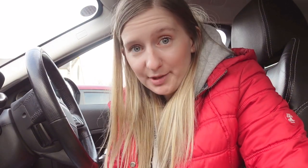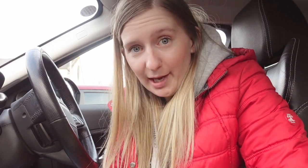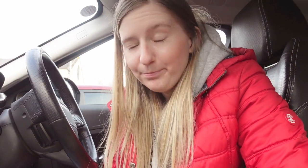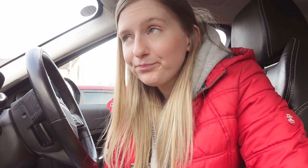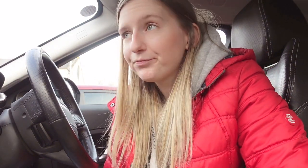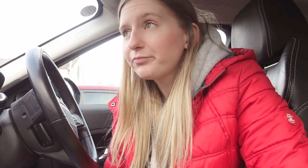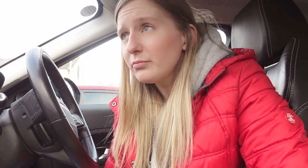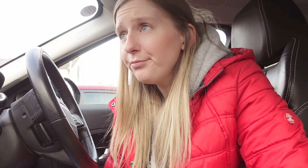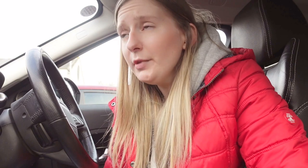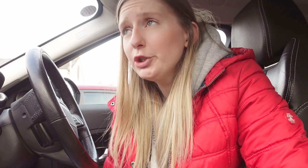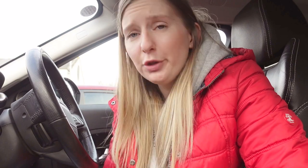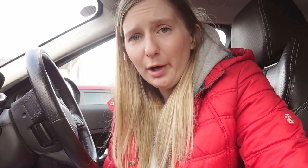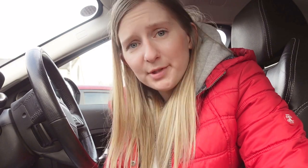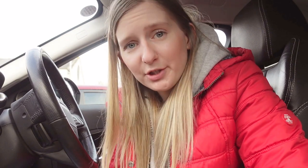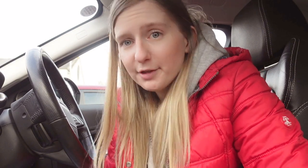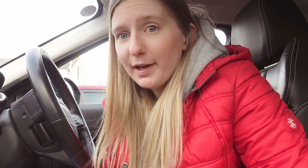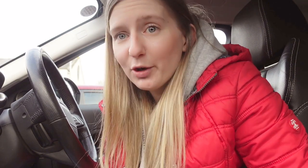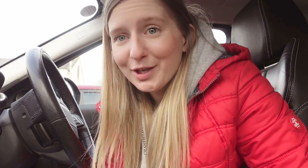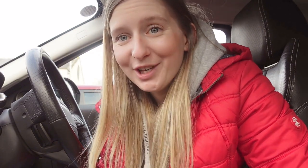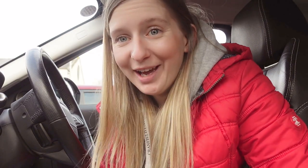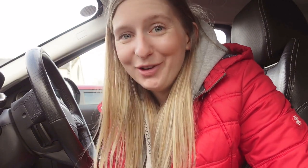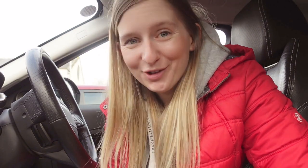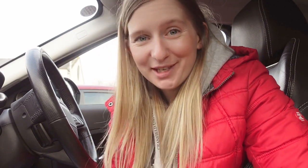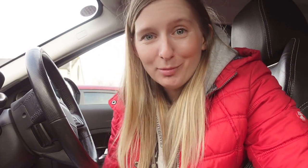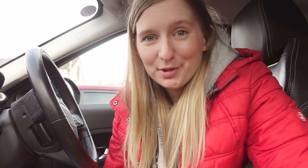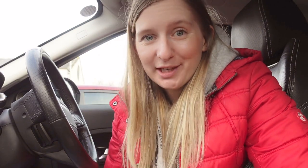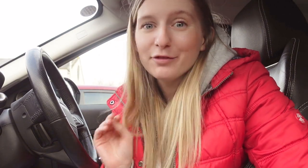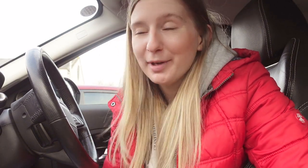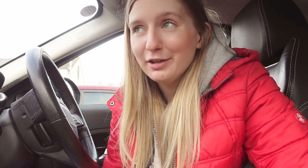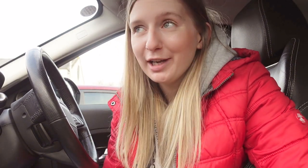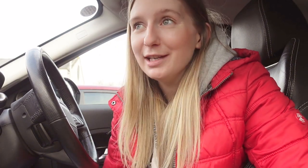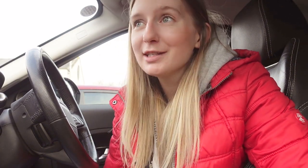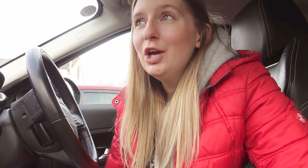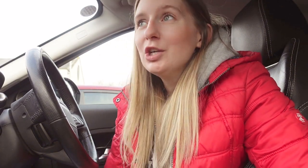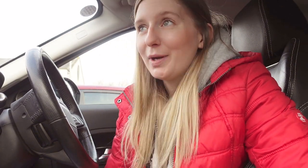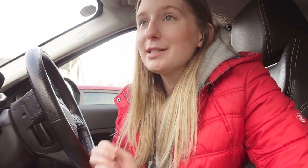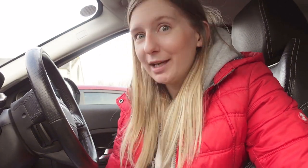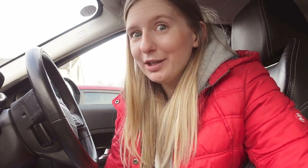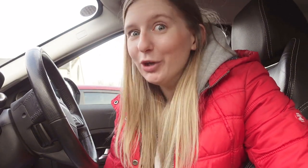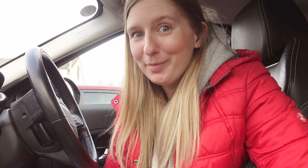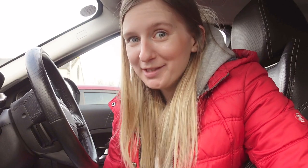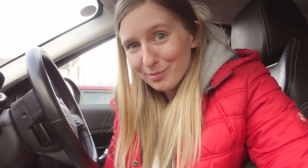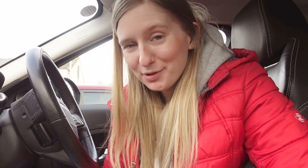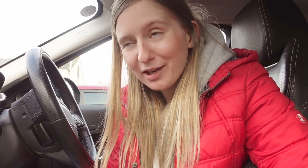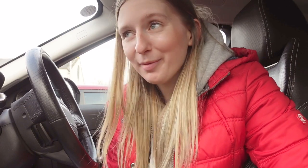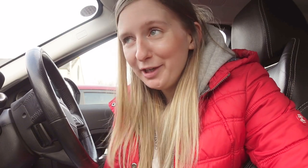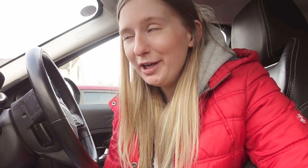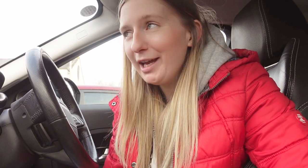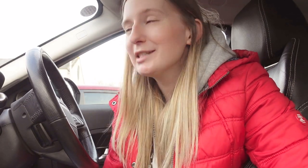was there she thought I was there just to fill out a questionnaire not to get more taken for my hearing aids so I had to tell her no I'm here to get more taken for my hearing aid